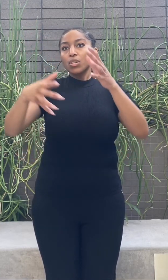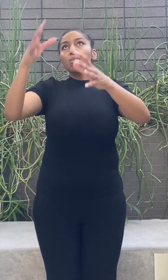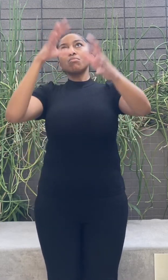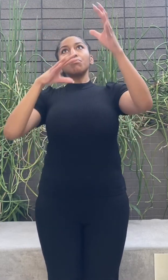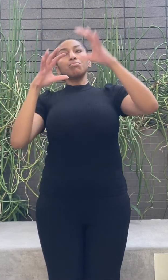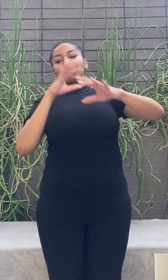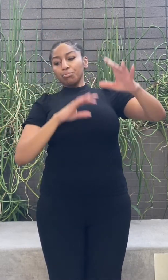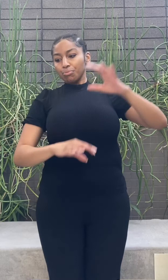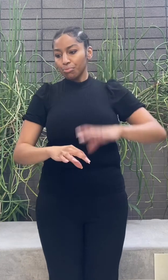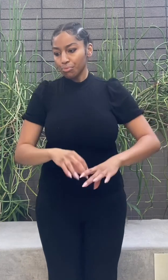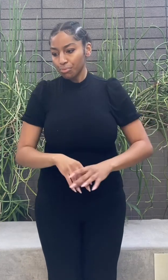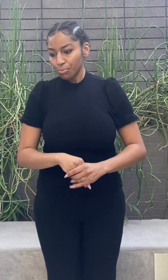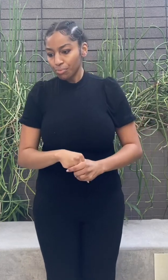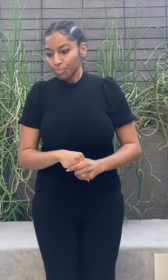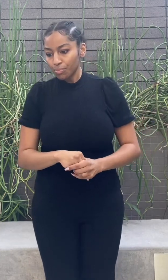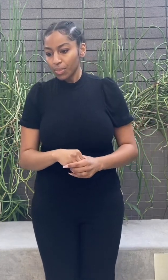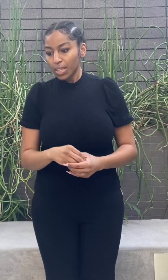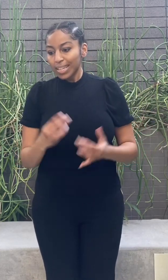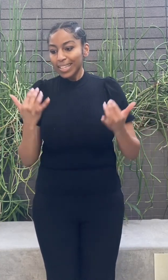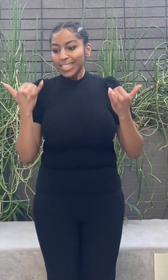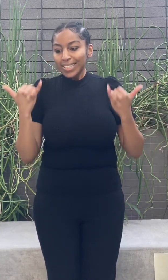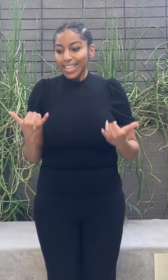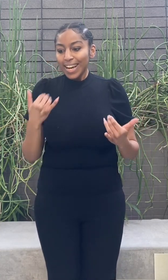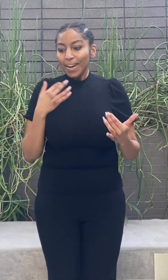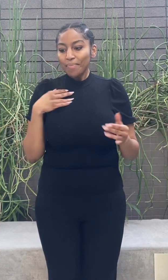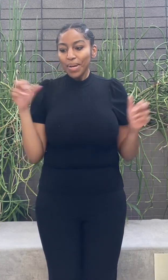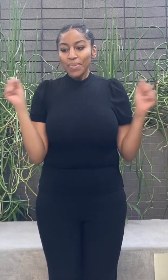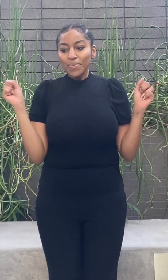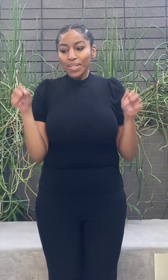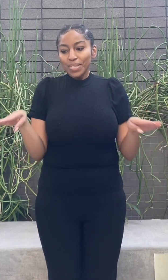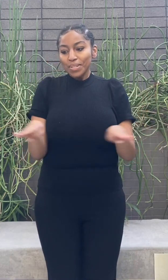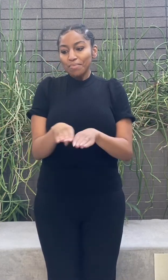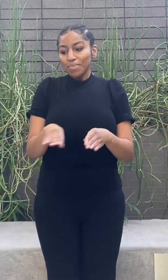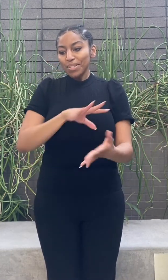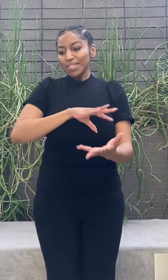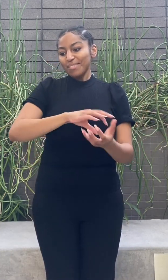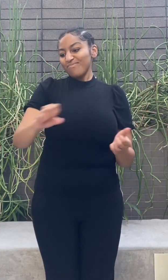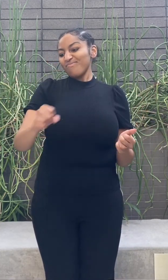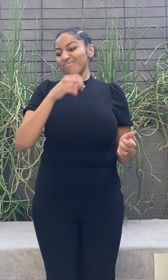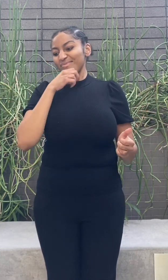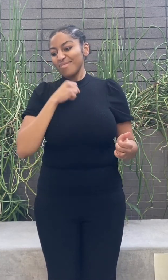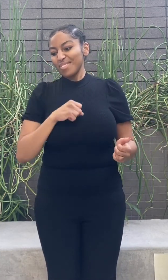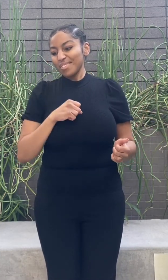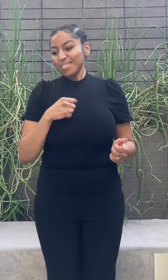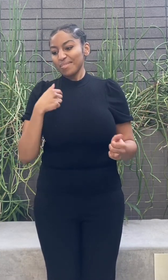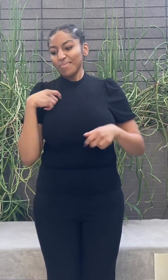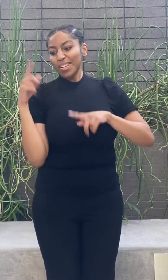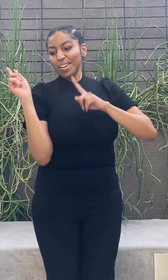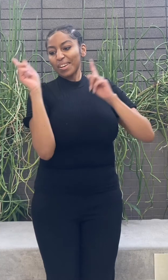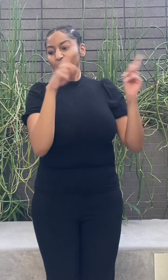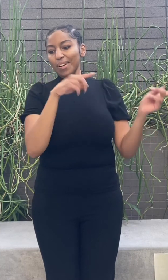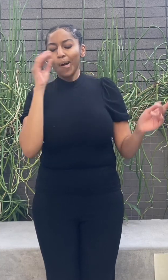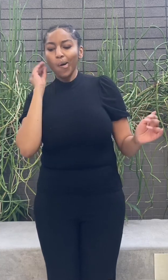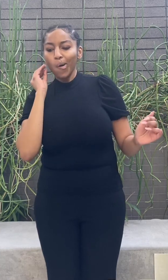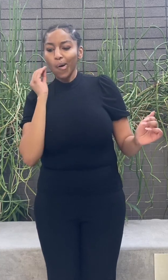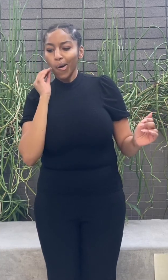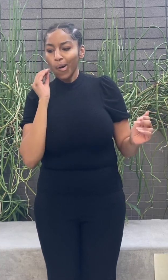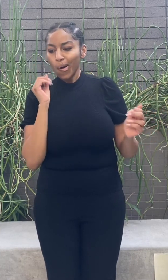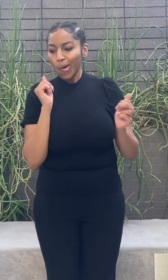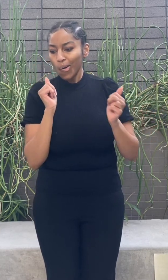familiar web myself into. Certain brains wander limbic, led